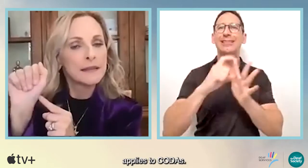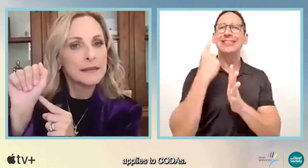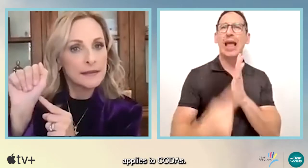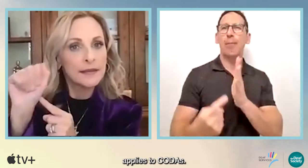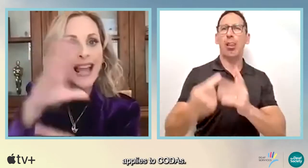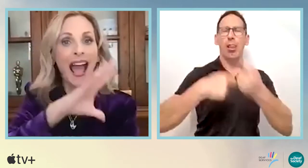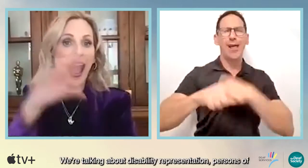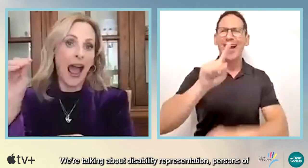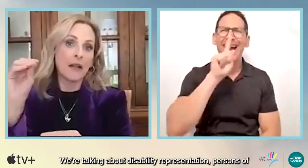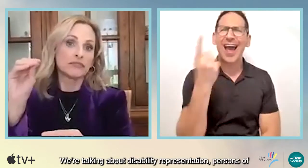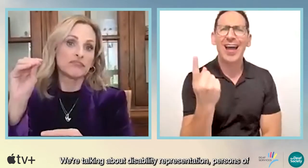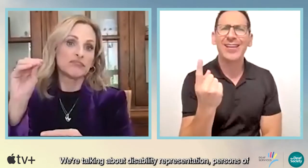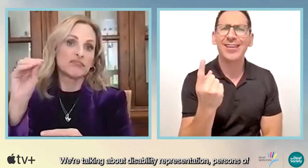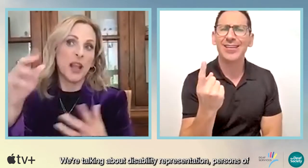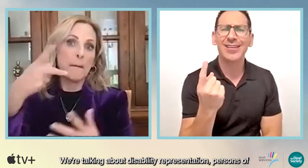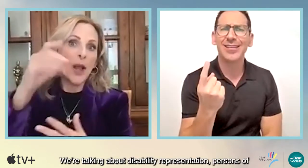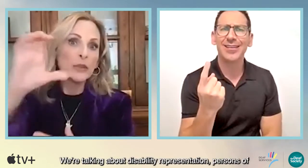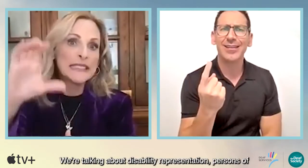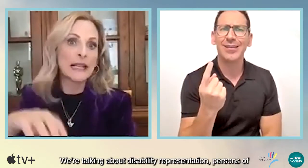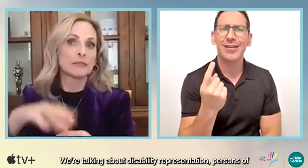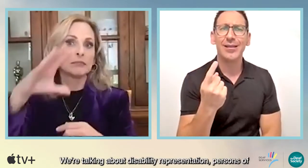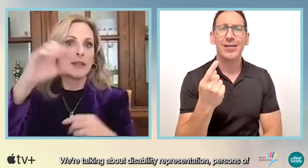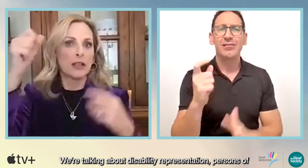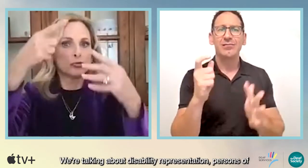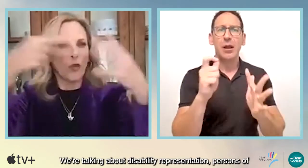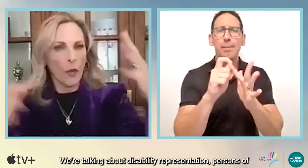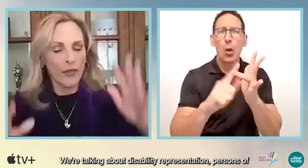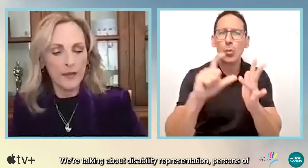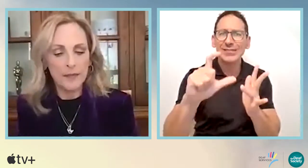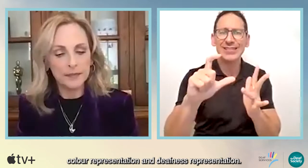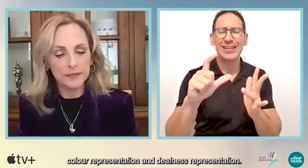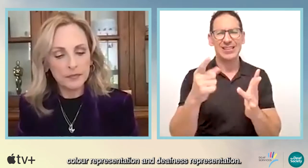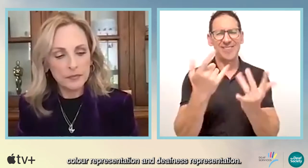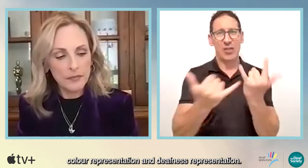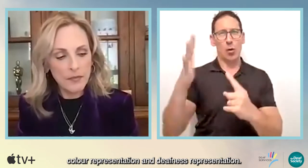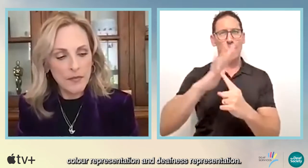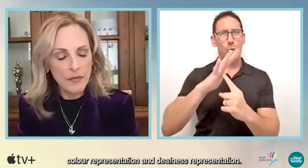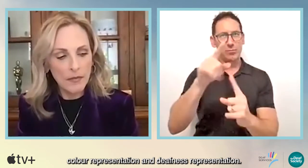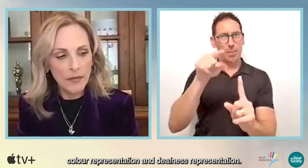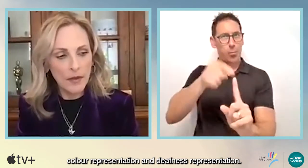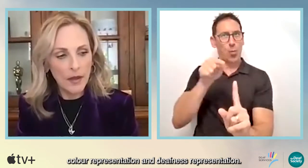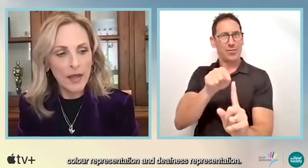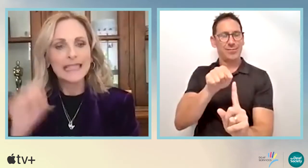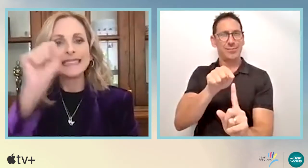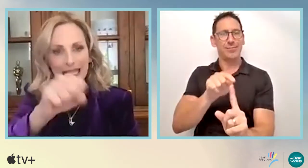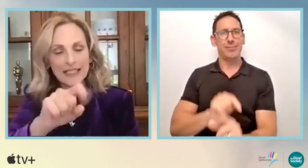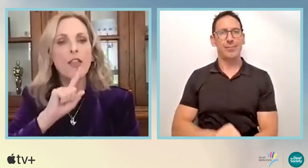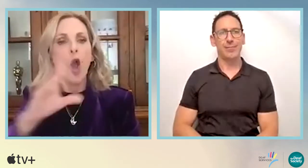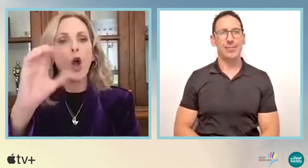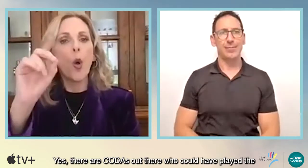applies to Codas. We're talking about disability representation, persons of color representation, and deafness representation.